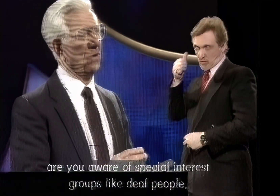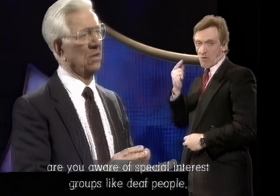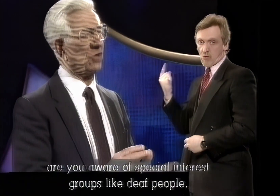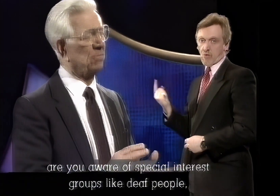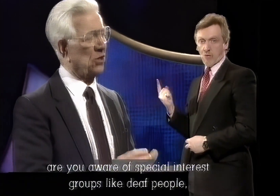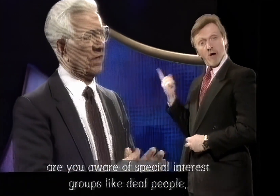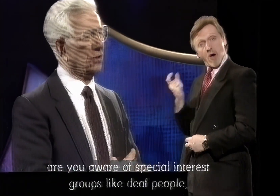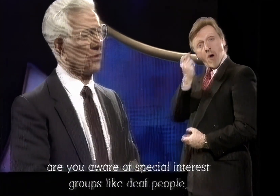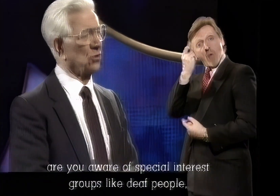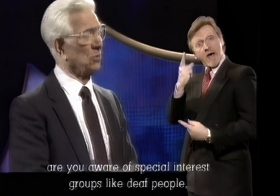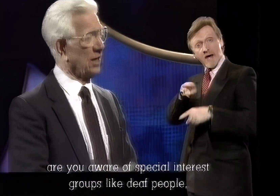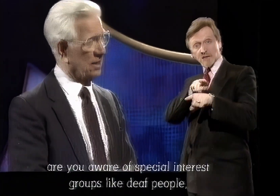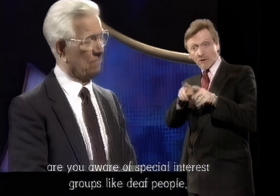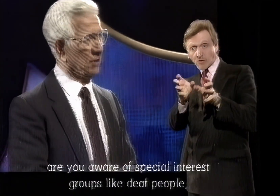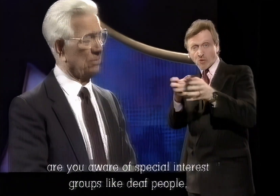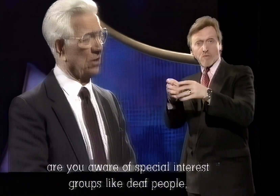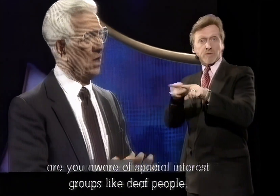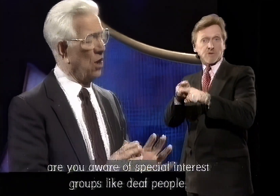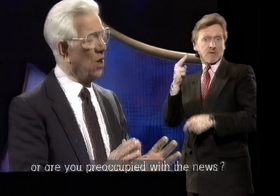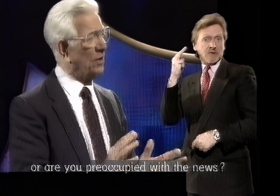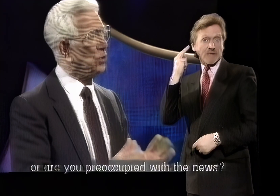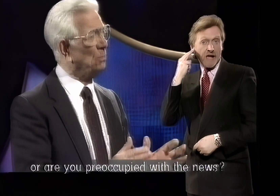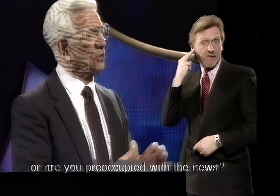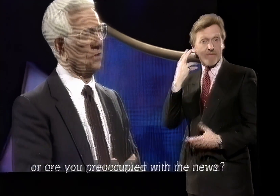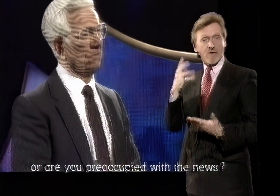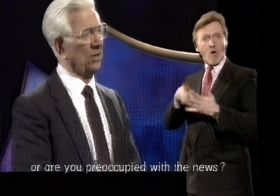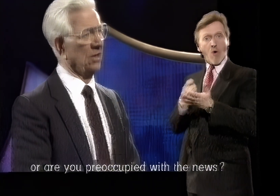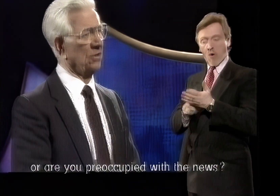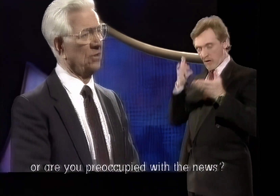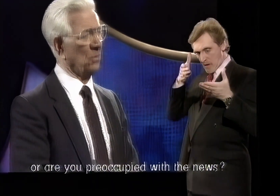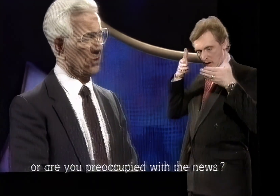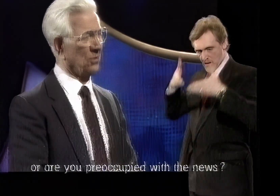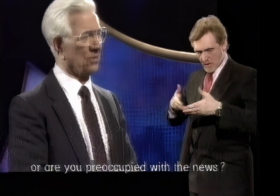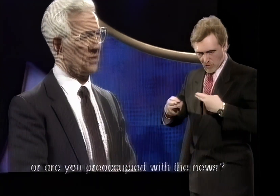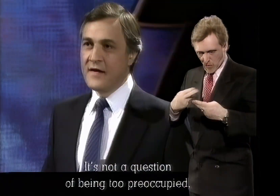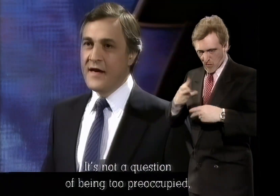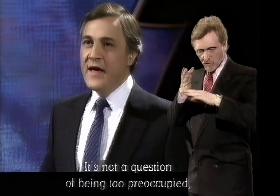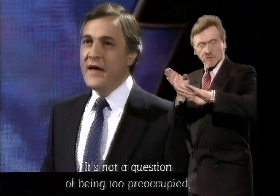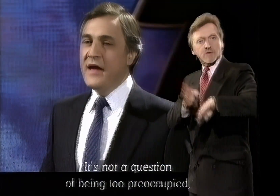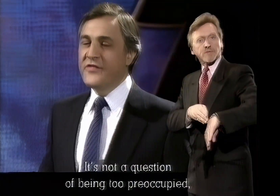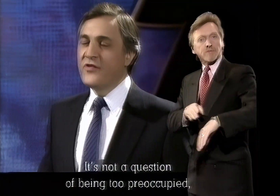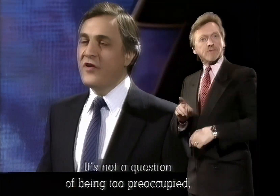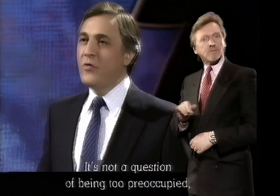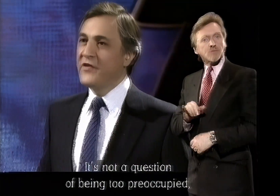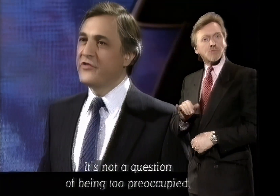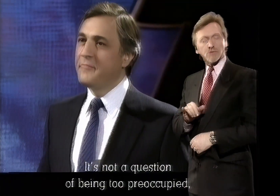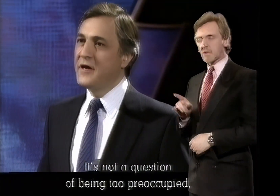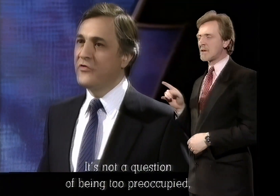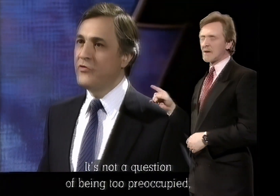of special interest groups like deaf people? Or are you too preoccupied with the news? It's not a question of being too